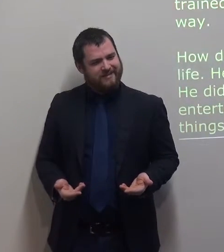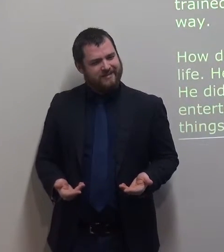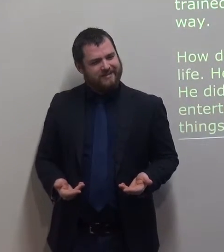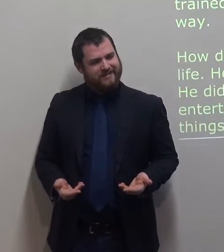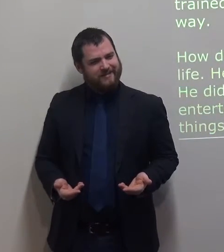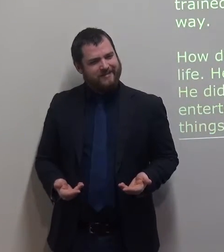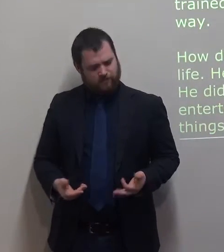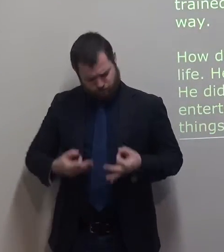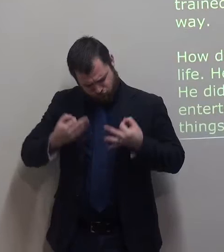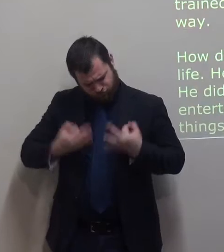How did Paul live?